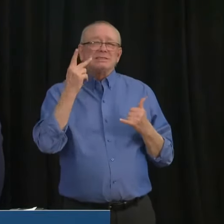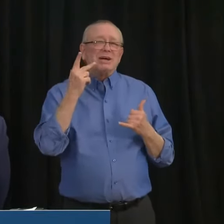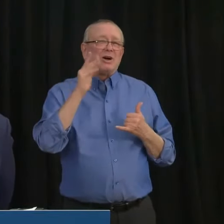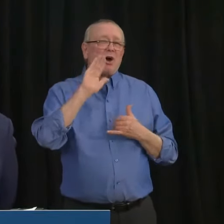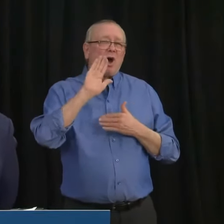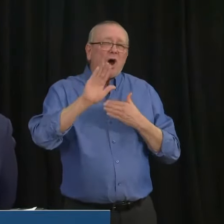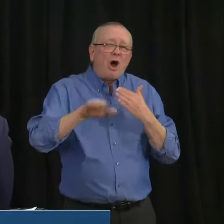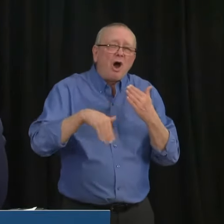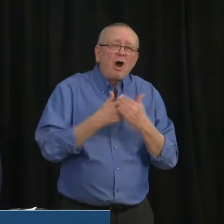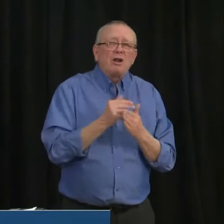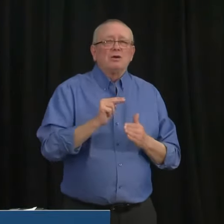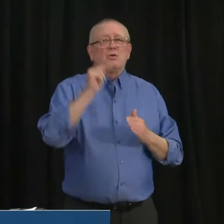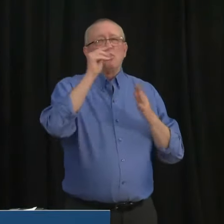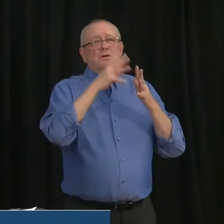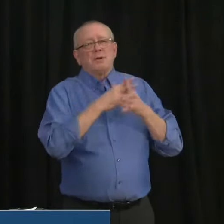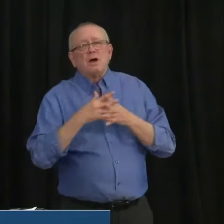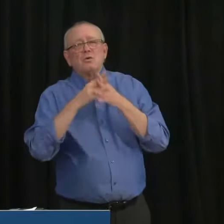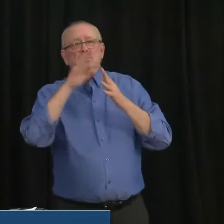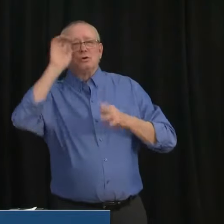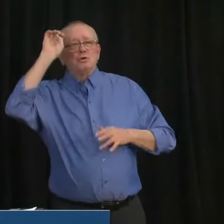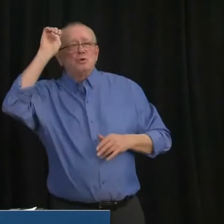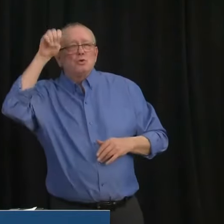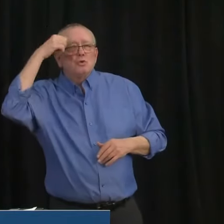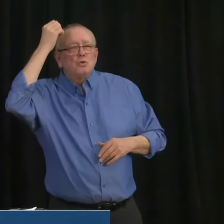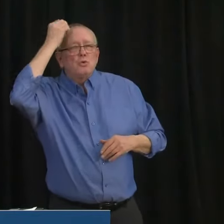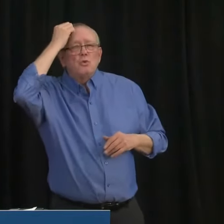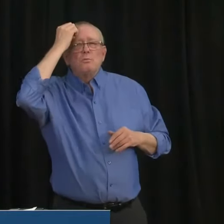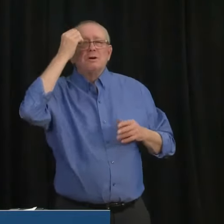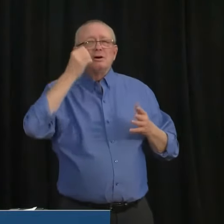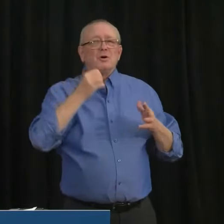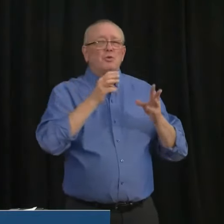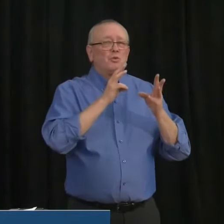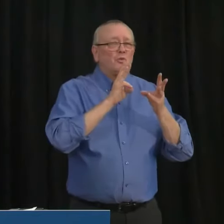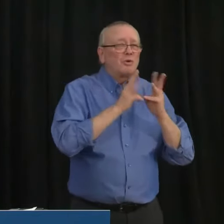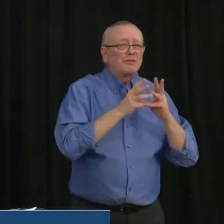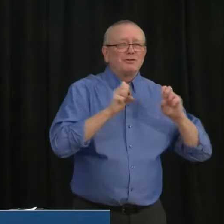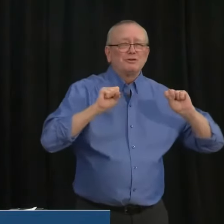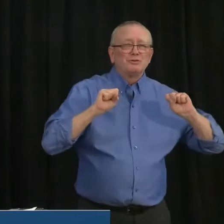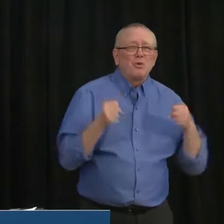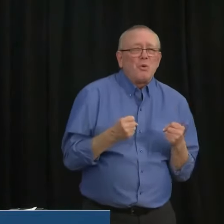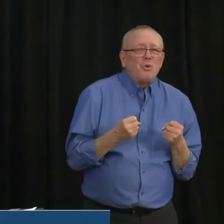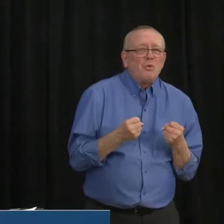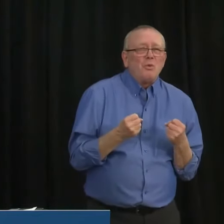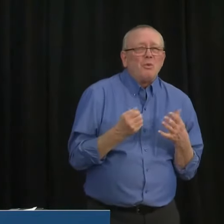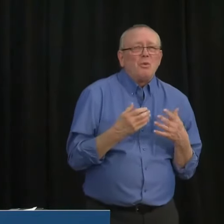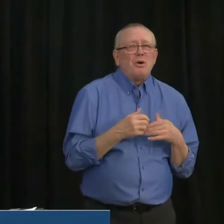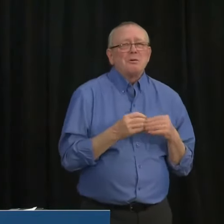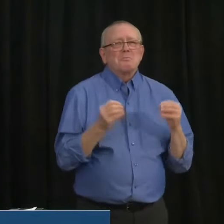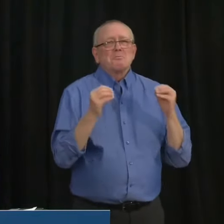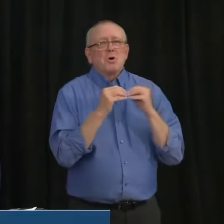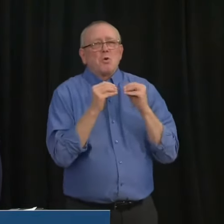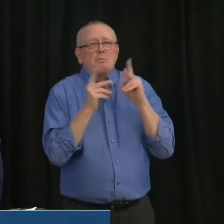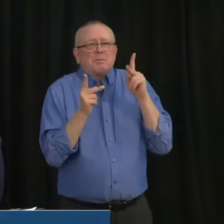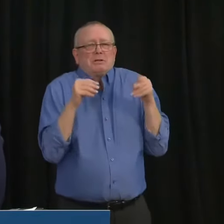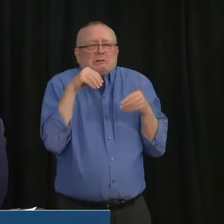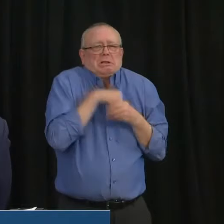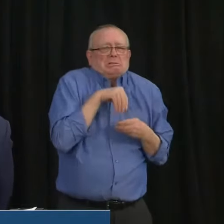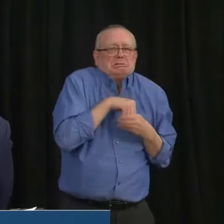predictable in the fall, as the weather turns and people move indoors, there is a significant spike in cases. And that's what we're addressing here today.